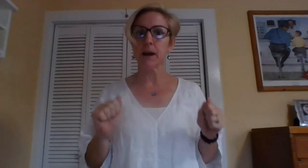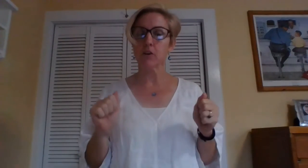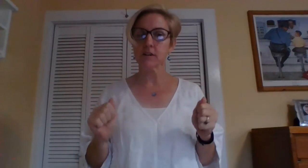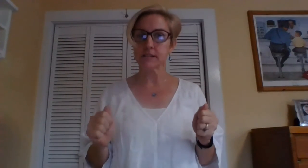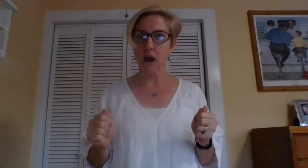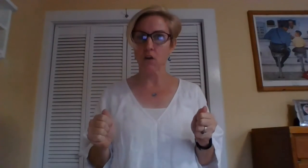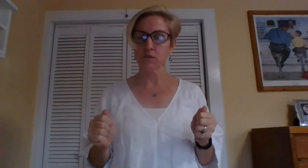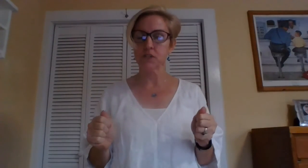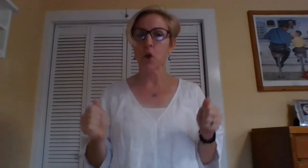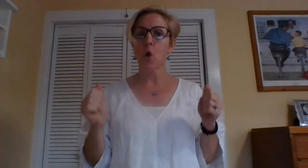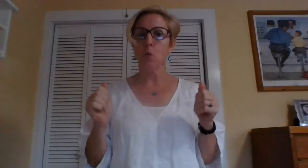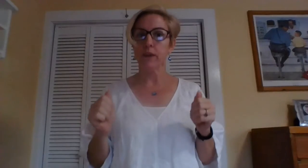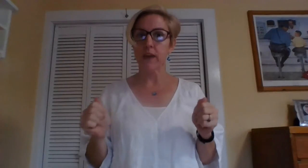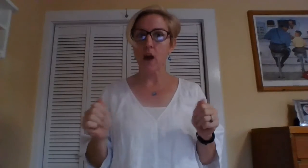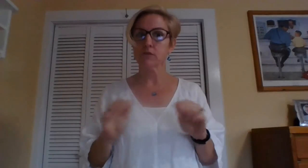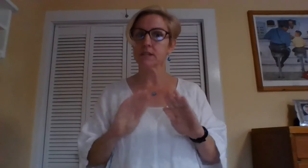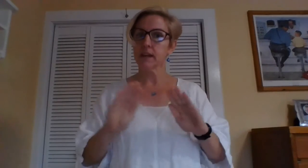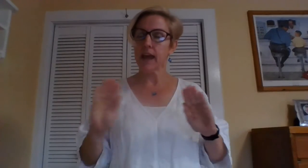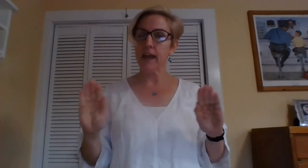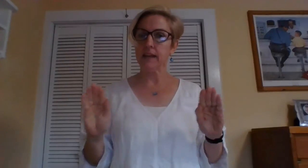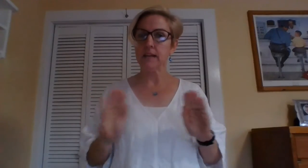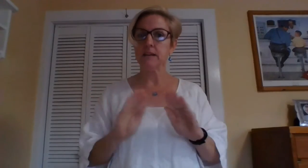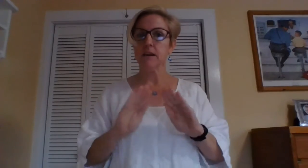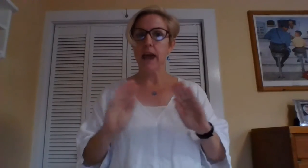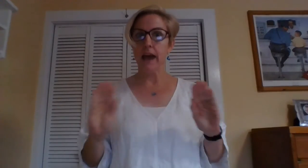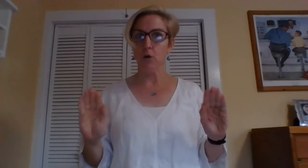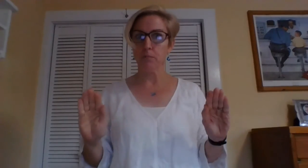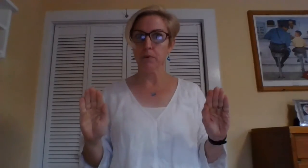by ourselves without any help.